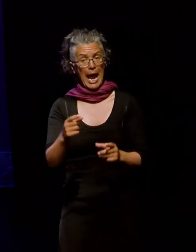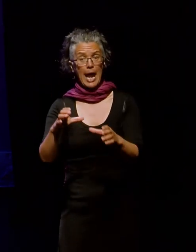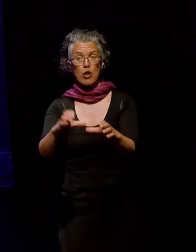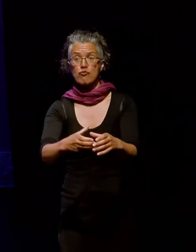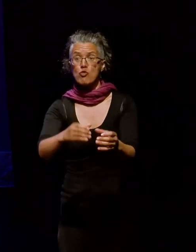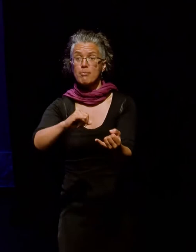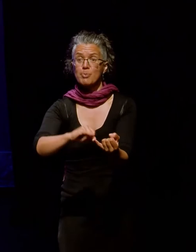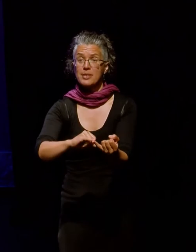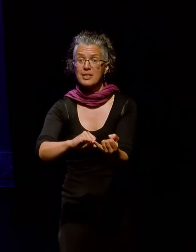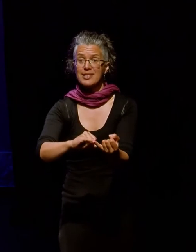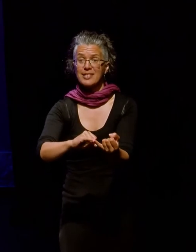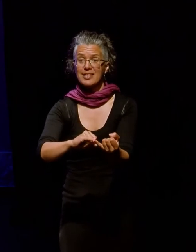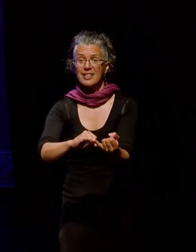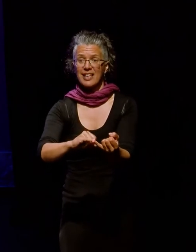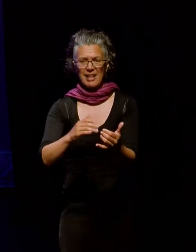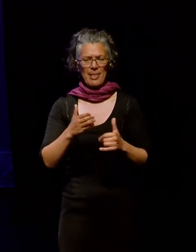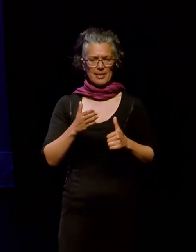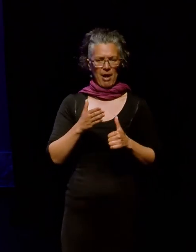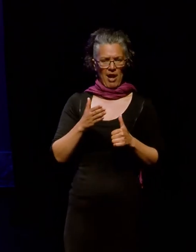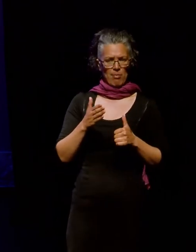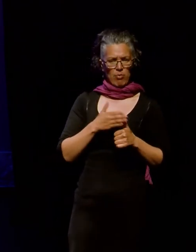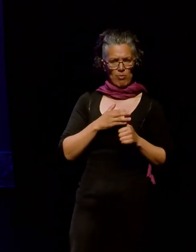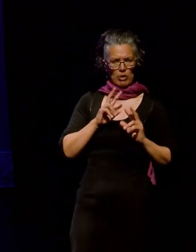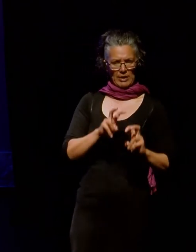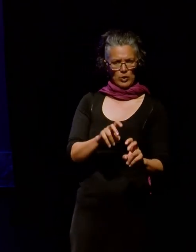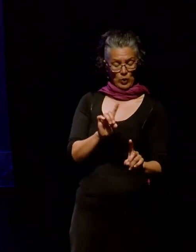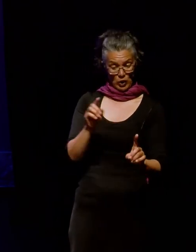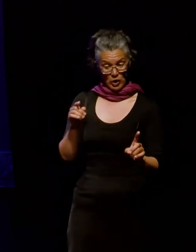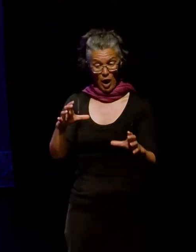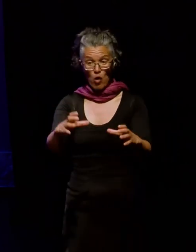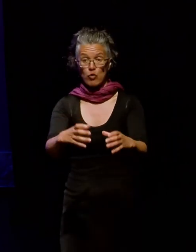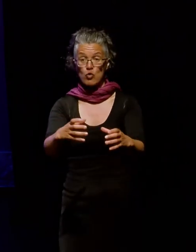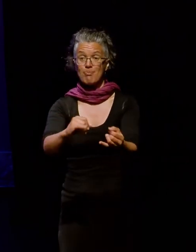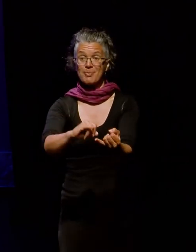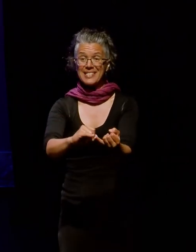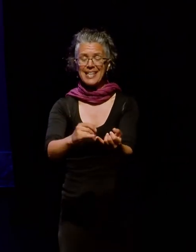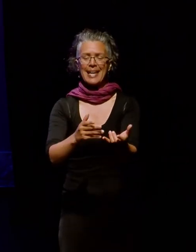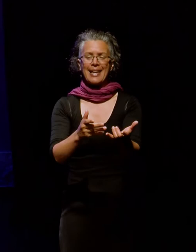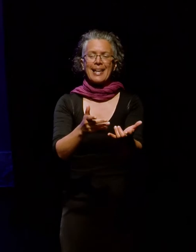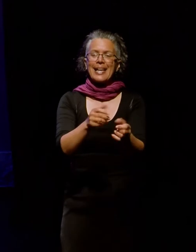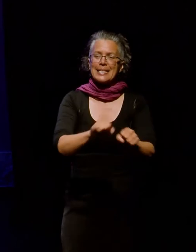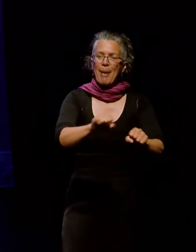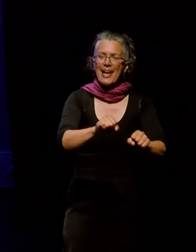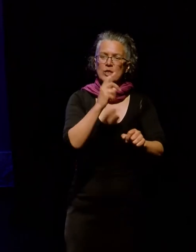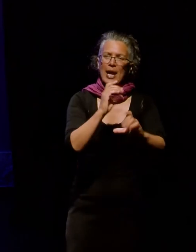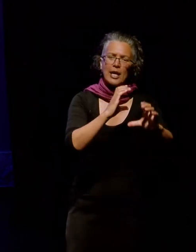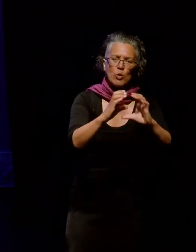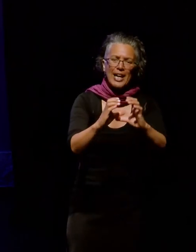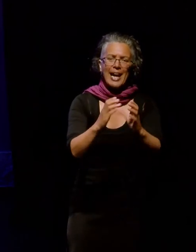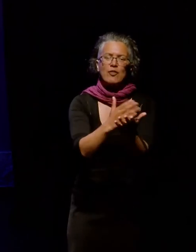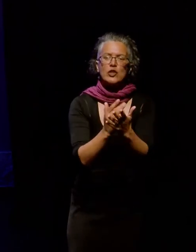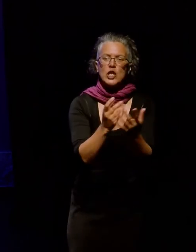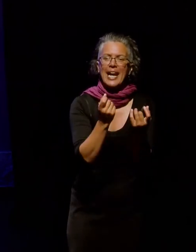is the primary focus of the initial research I'm talking about today, as a space to communicate about shared interests with certain people